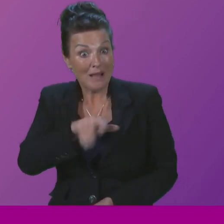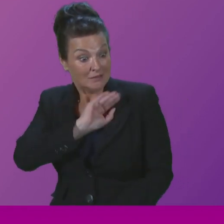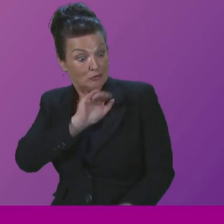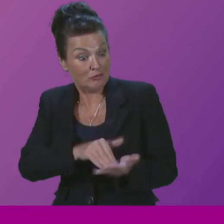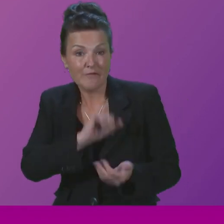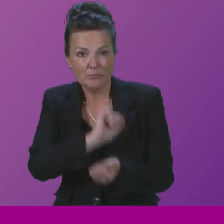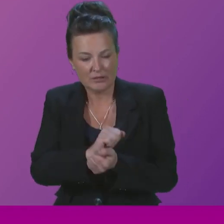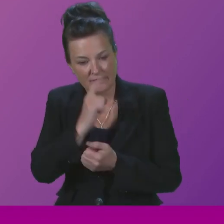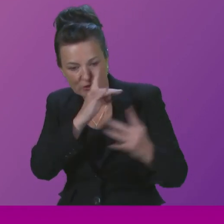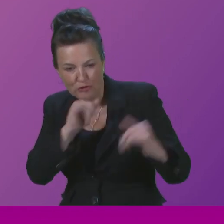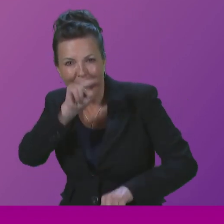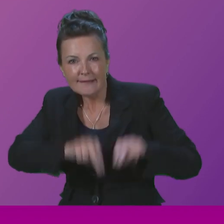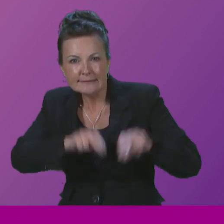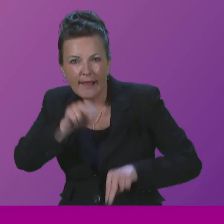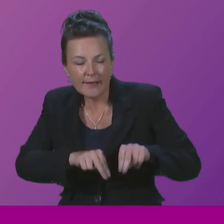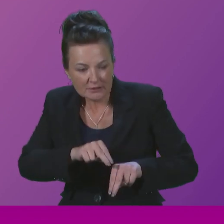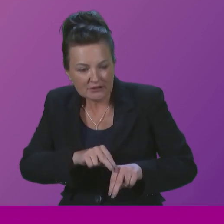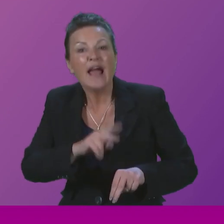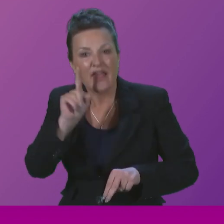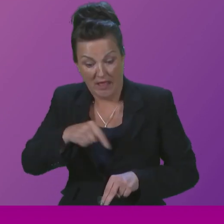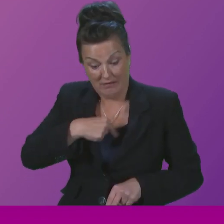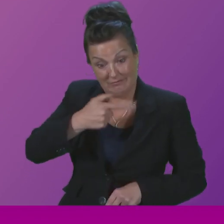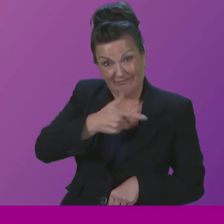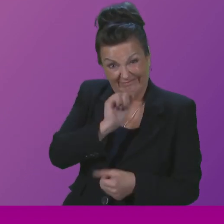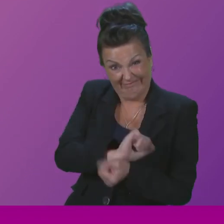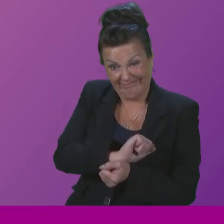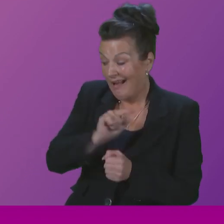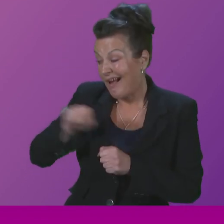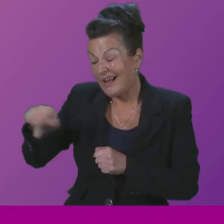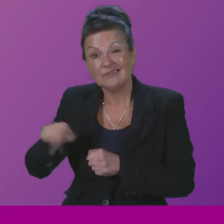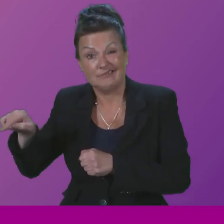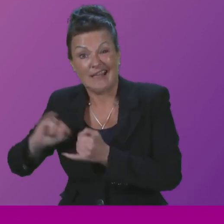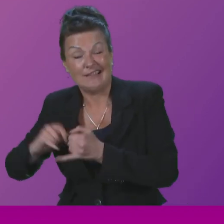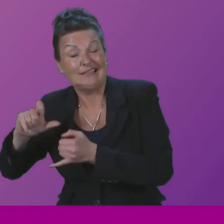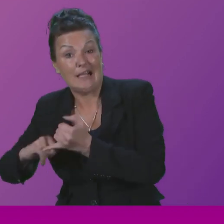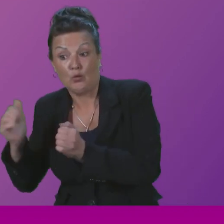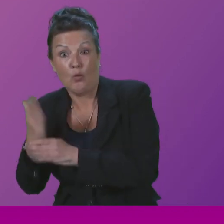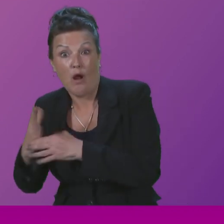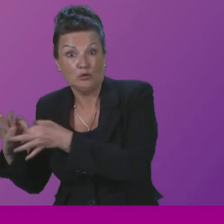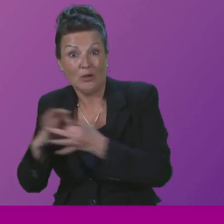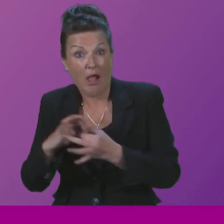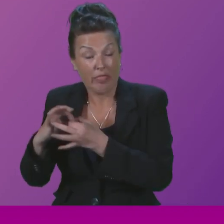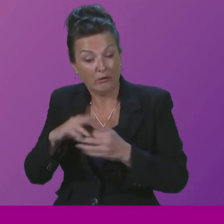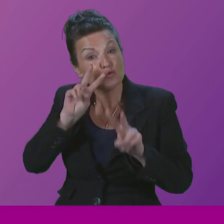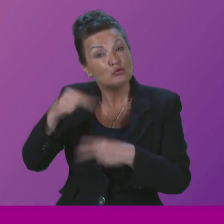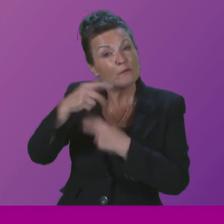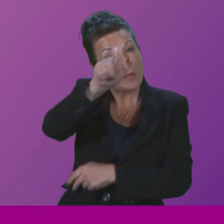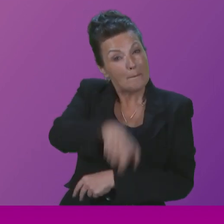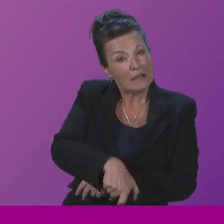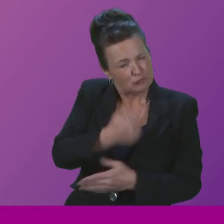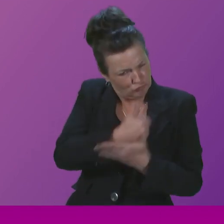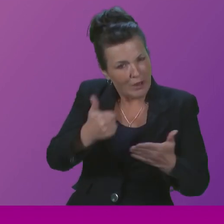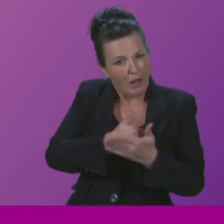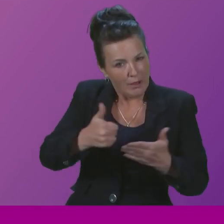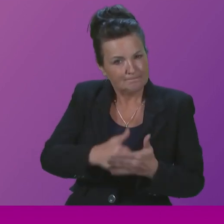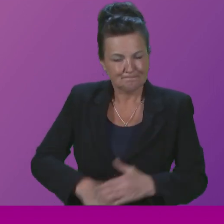and the NHS work together to support the individual and review them regularly. Jamie Green. The